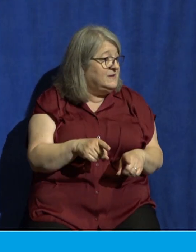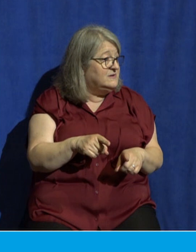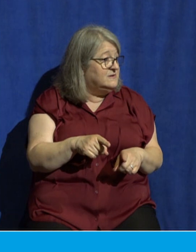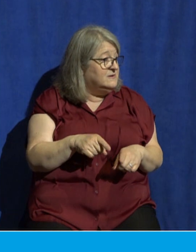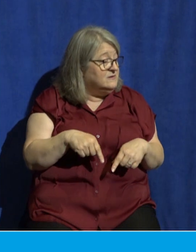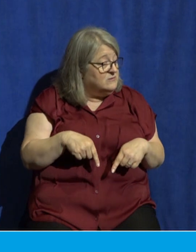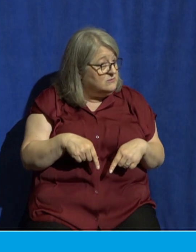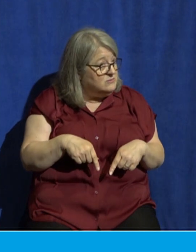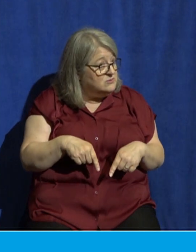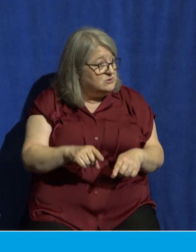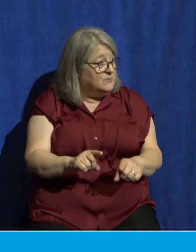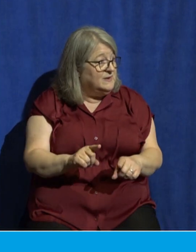generation.